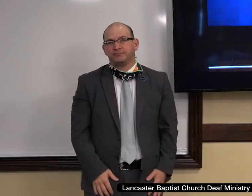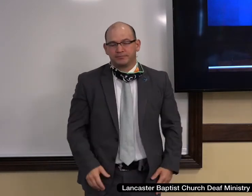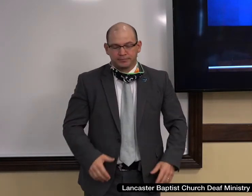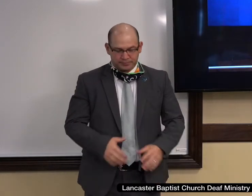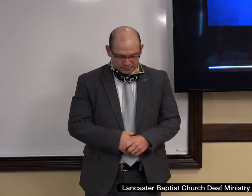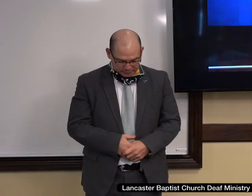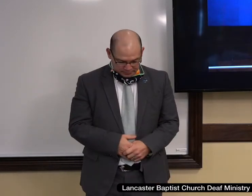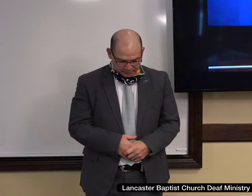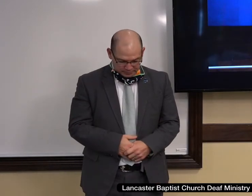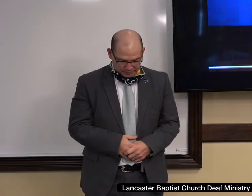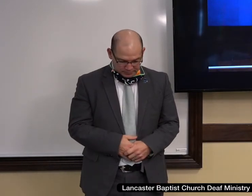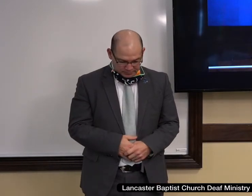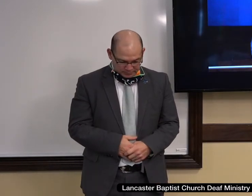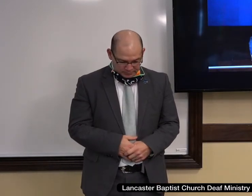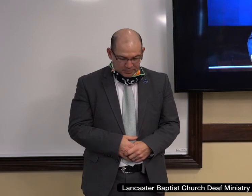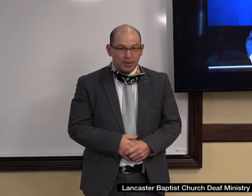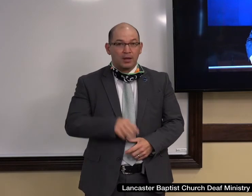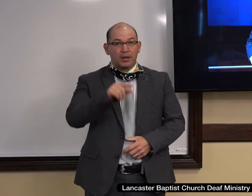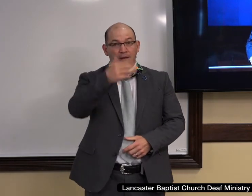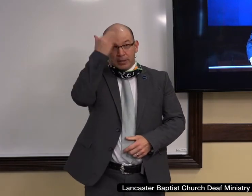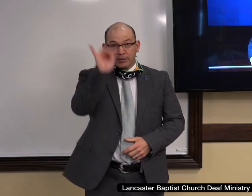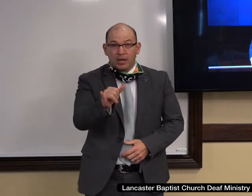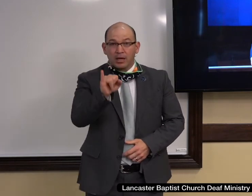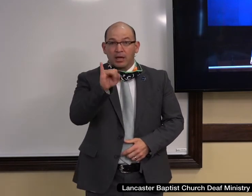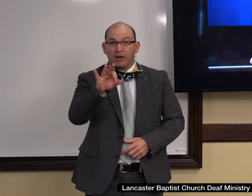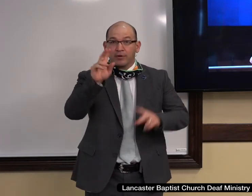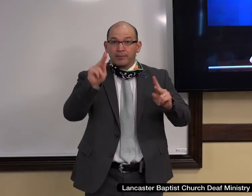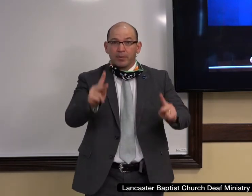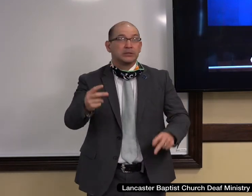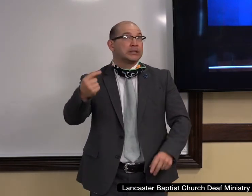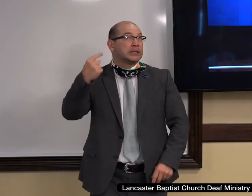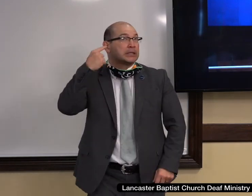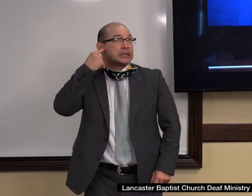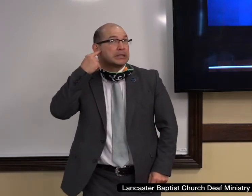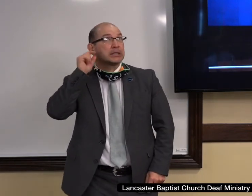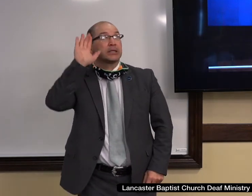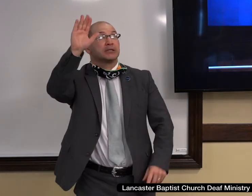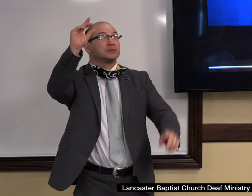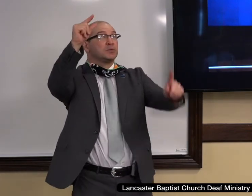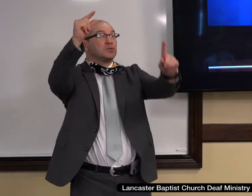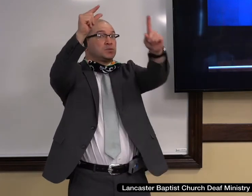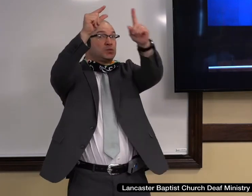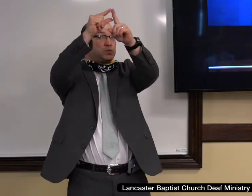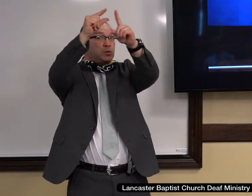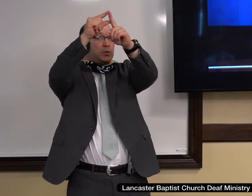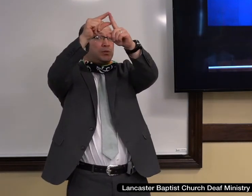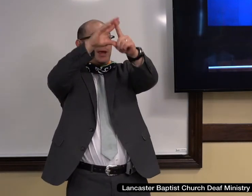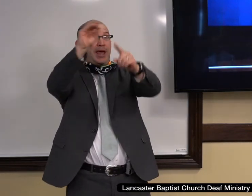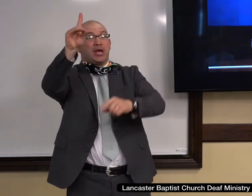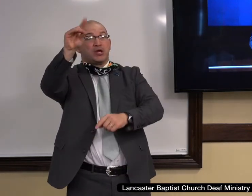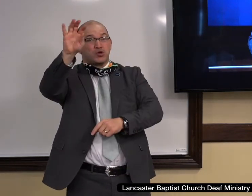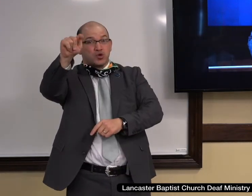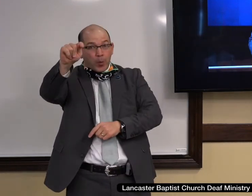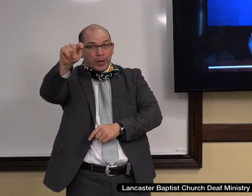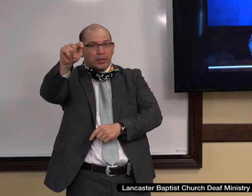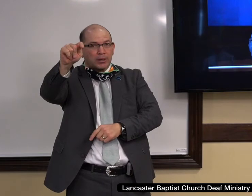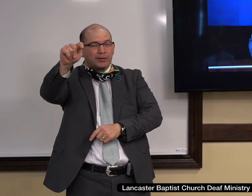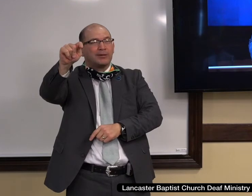Matthew 7 24. Therefore, whosoever heareth these sayings of mine and doeth them, I will liken